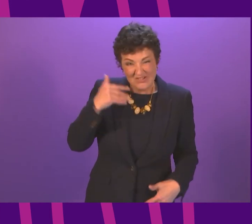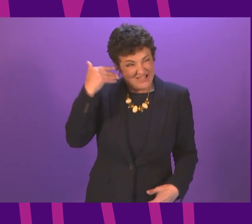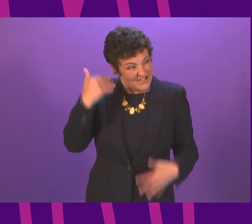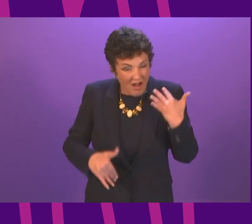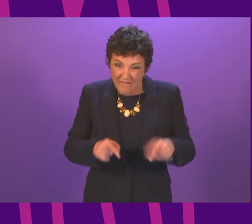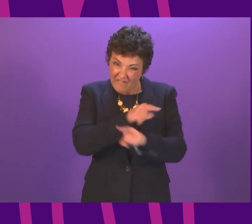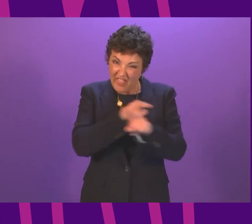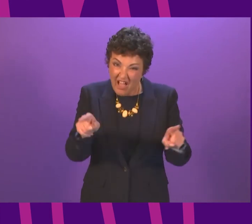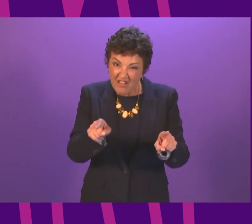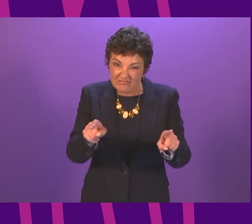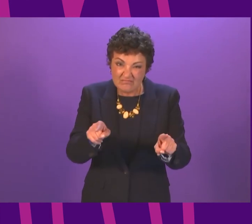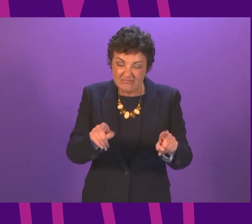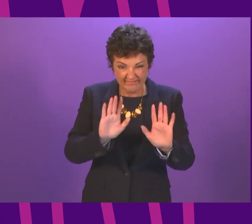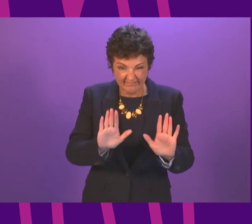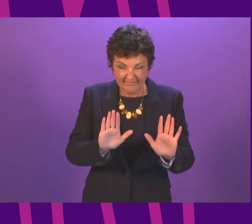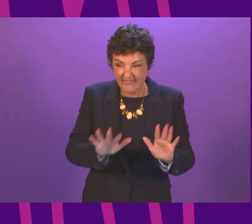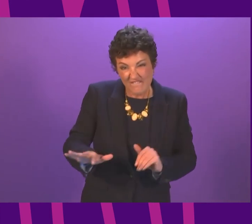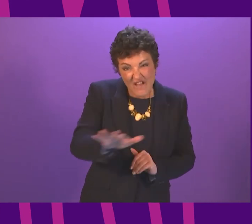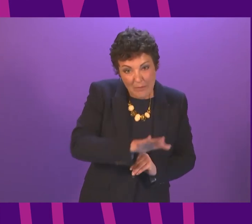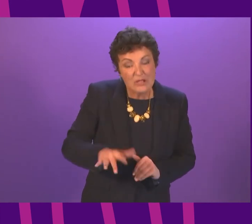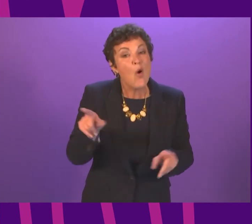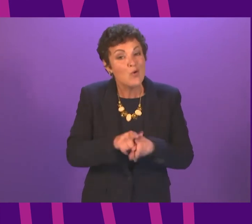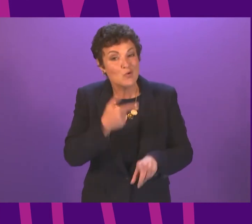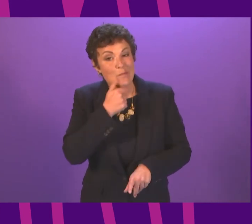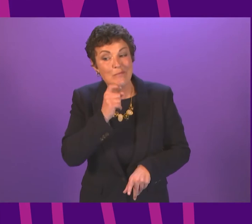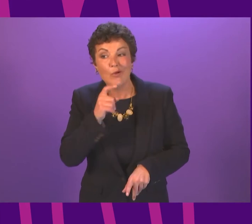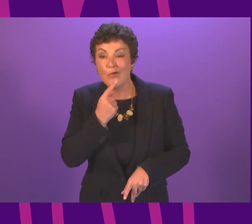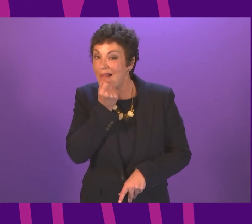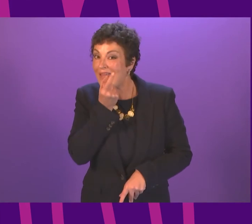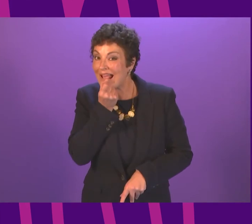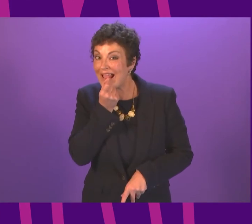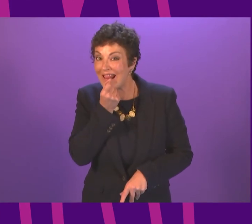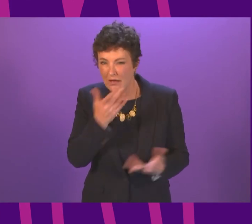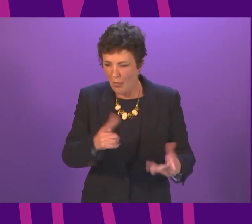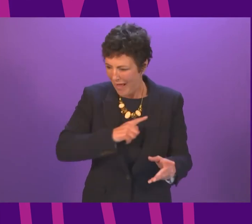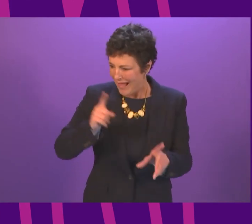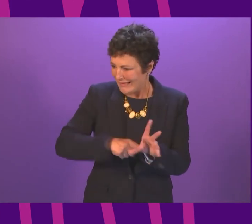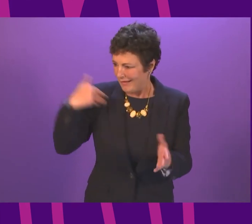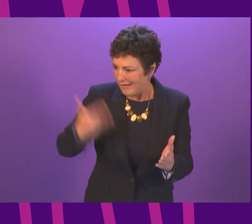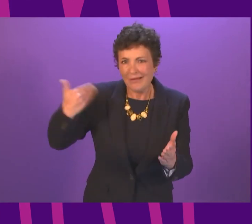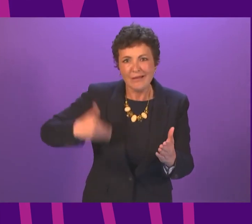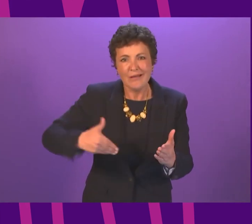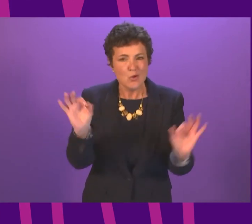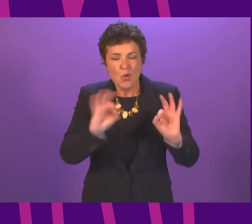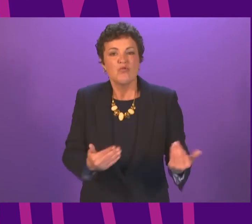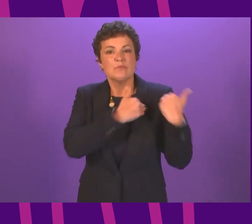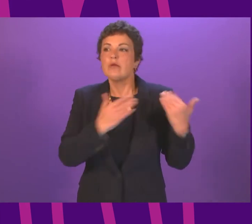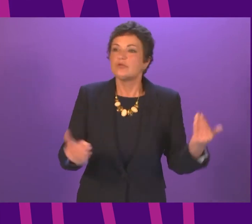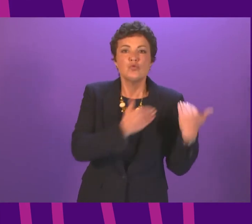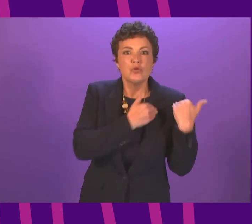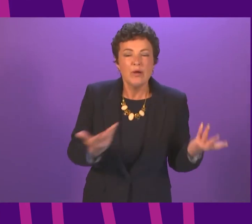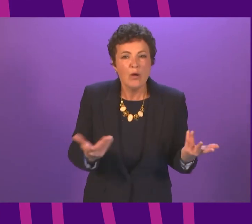scandal have been the families and the whistleblowers. Years on, why has no one taken responsibility?